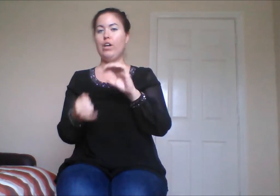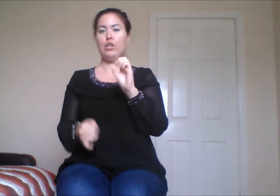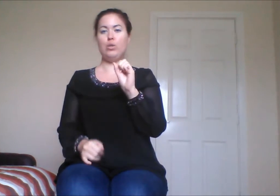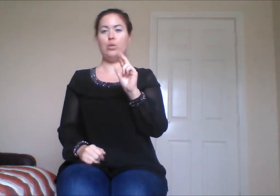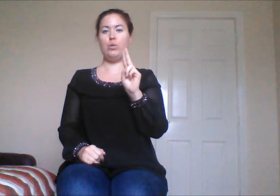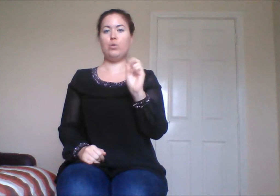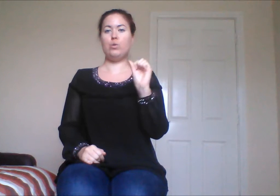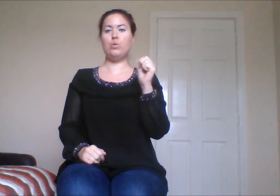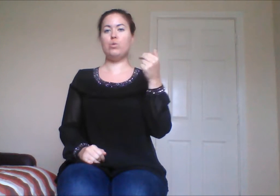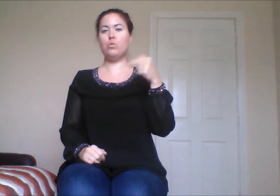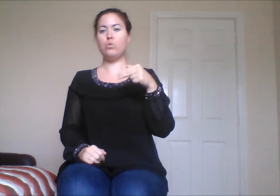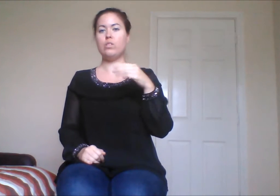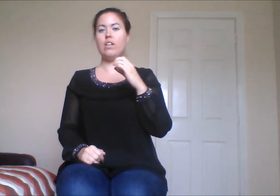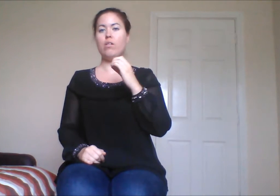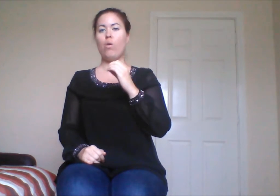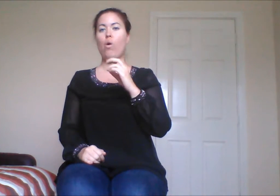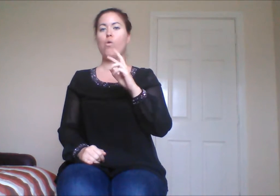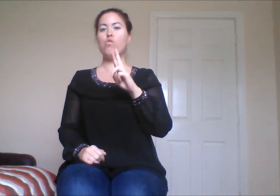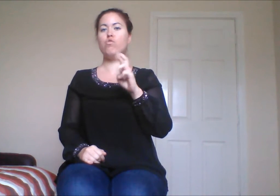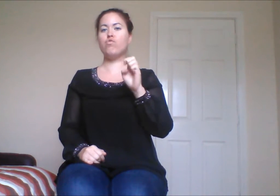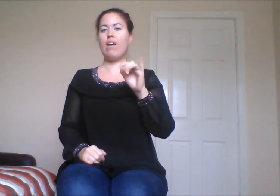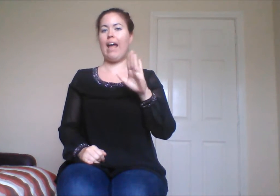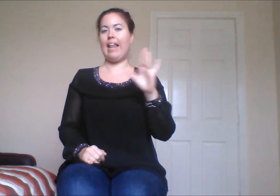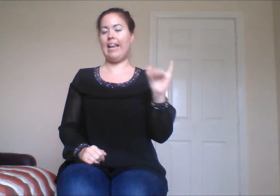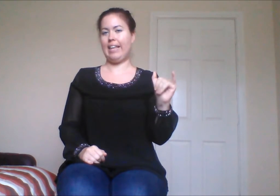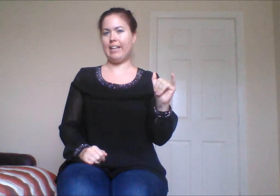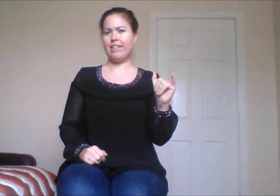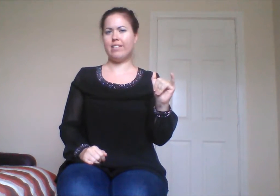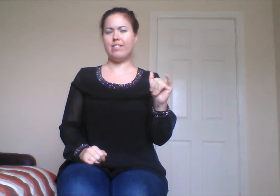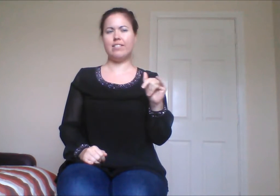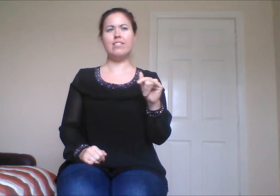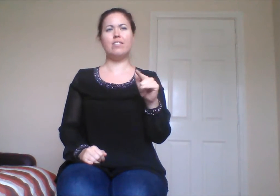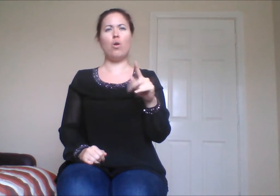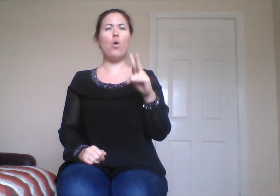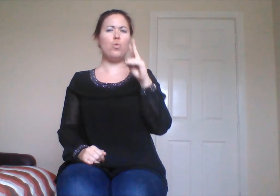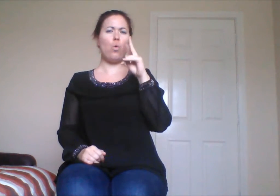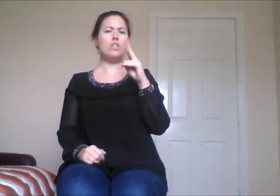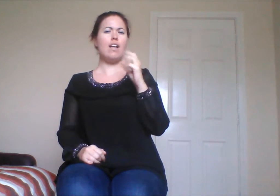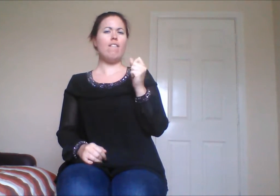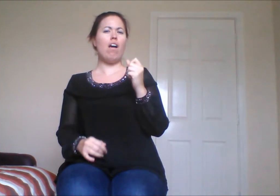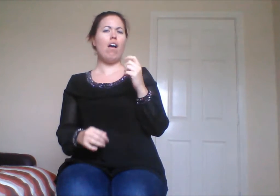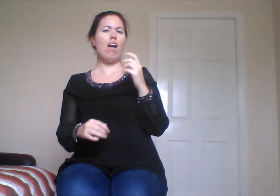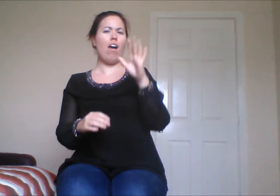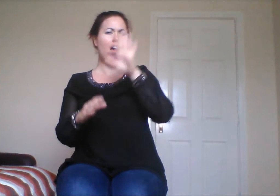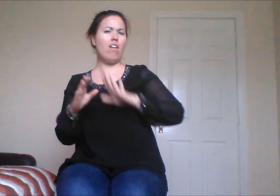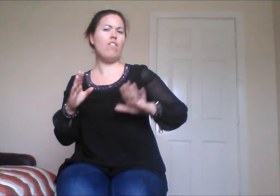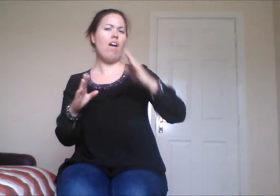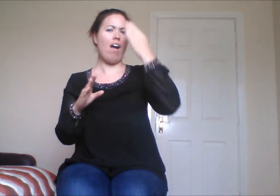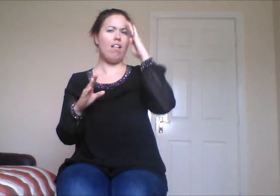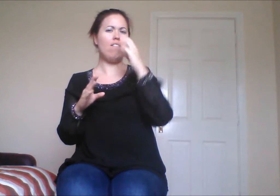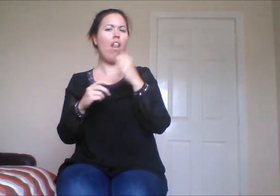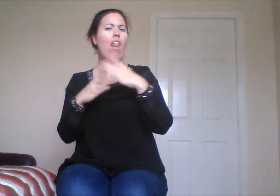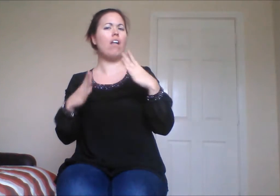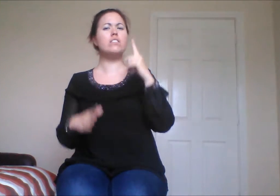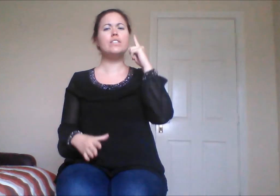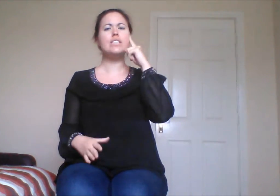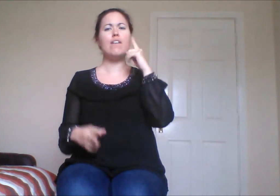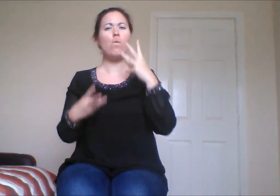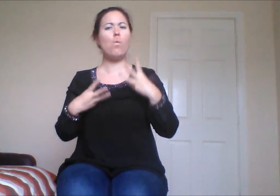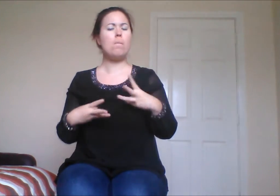set up the Irish Deaf Women's Group because there's an awful lot of women all over Ireland, Irish Deaf women, that are isolated and living